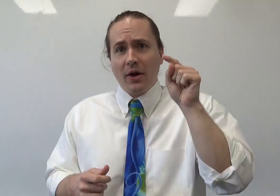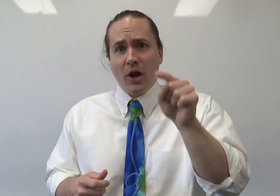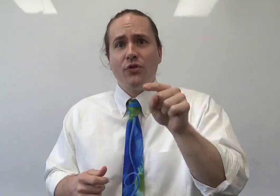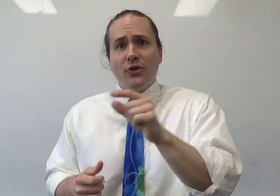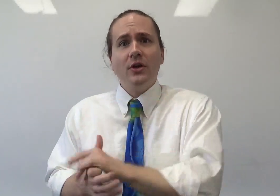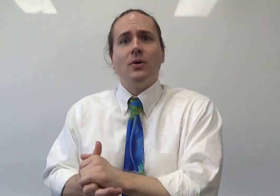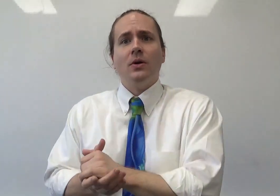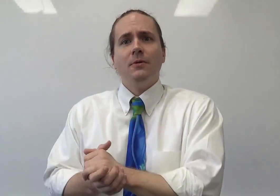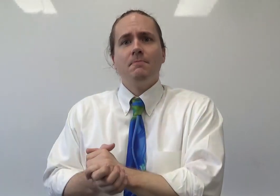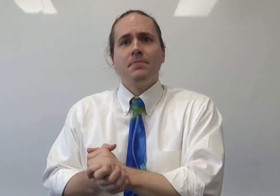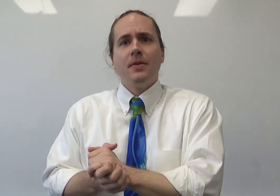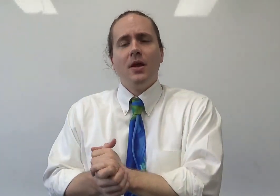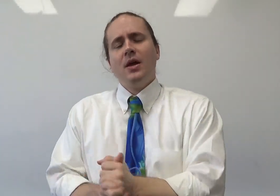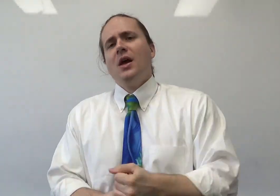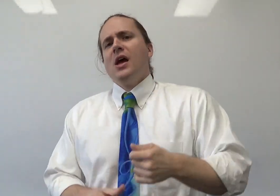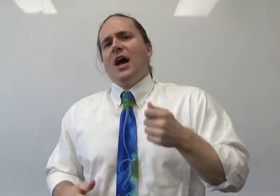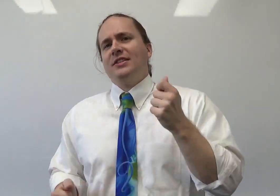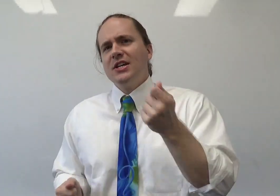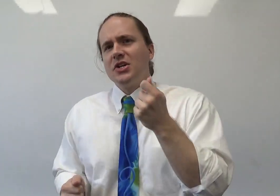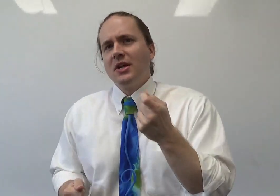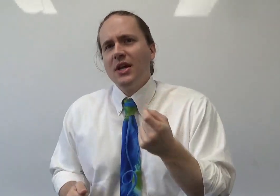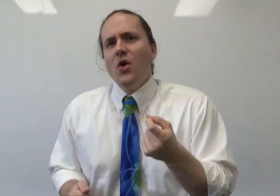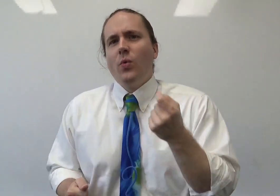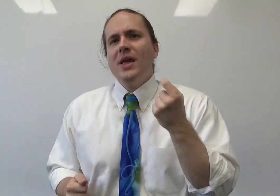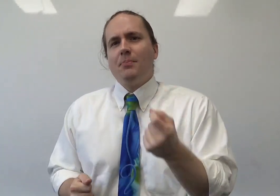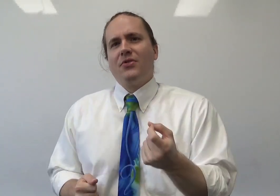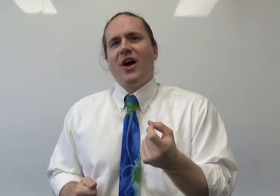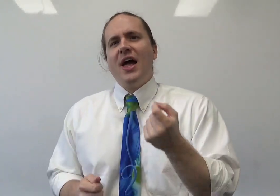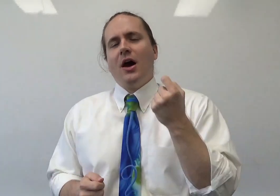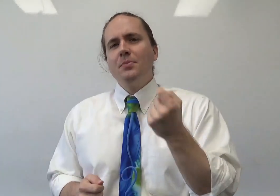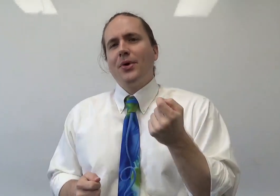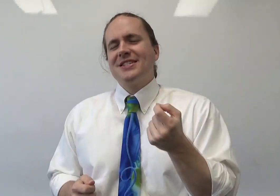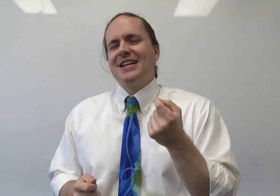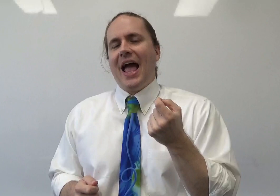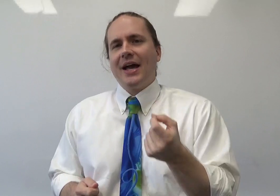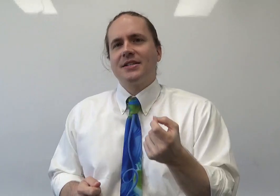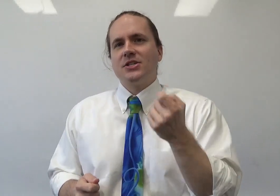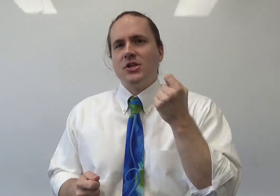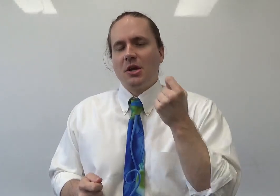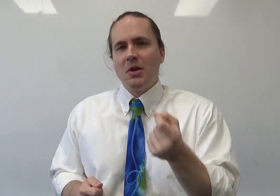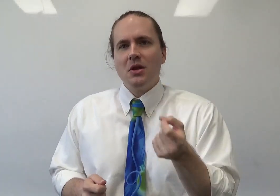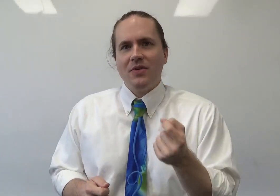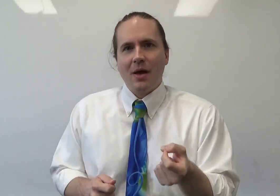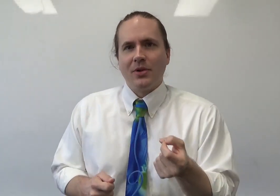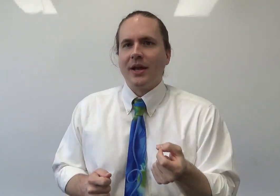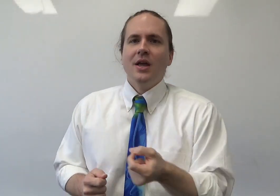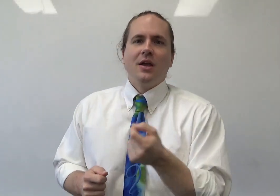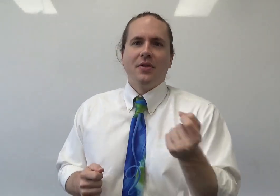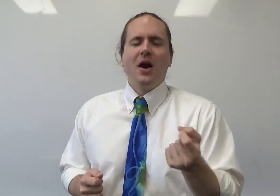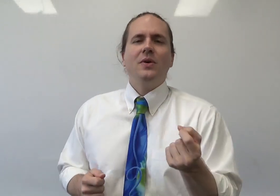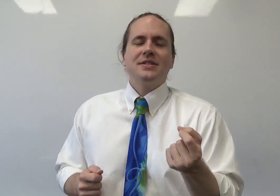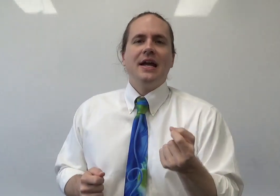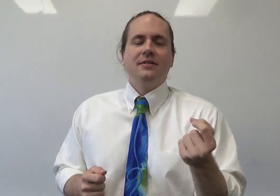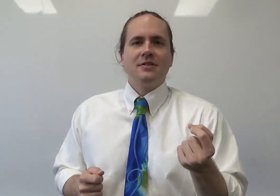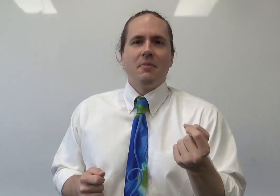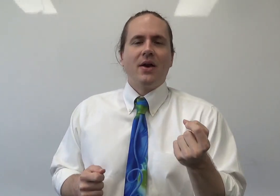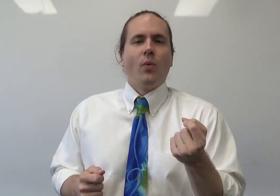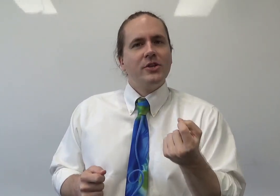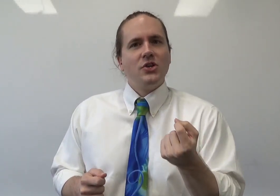are here for you. Additionally, we provide unprecedented access to the community of Abilene. They always say it doesn't matter what you